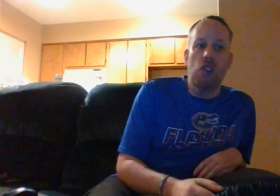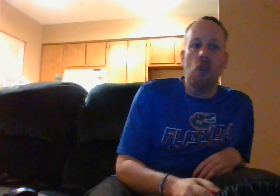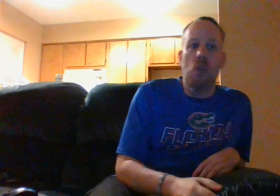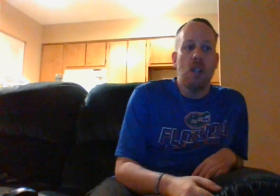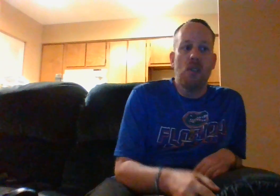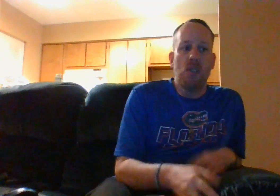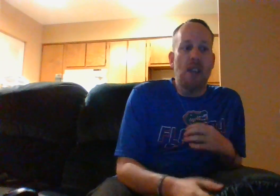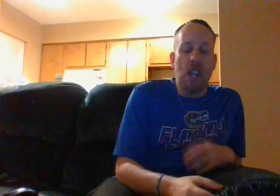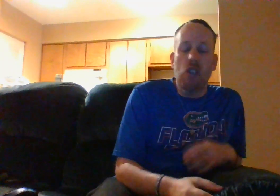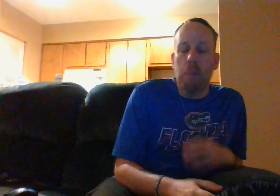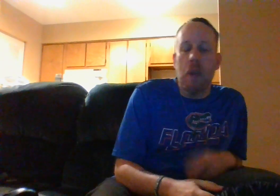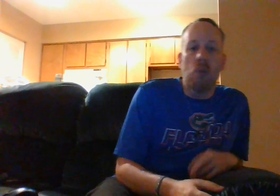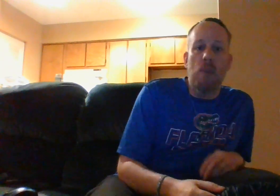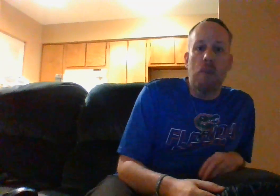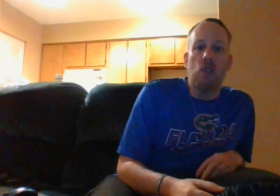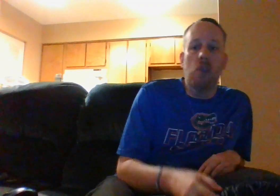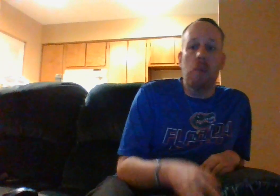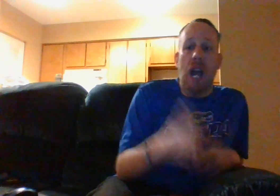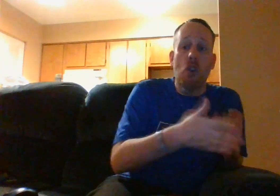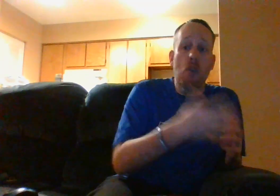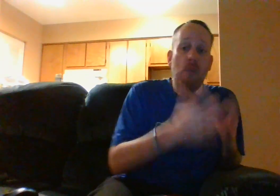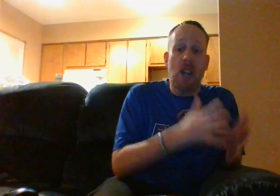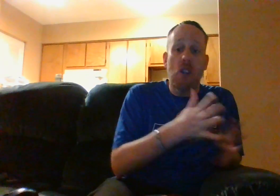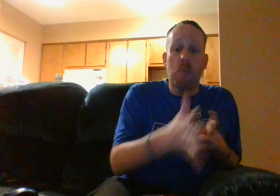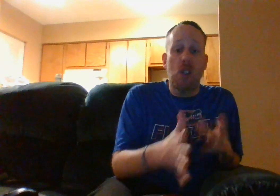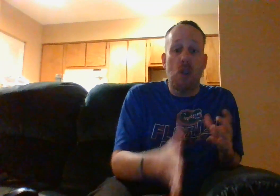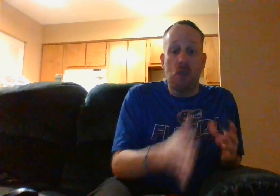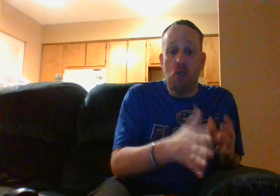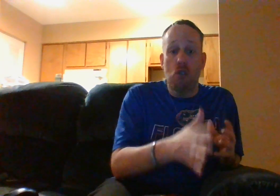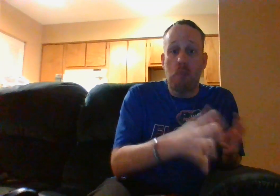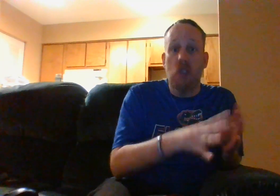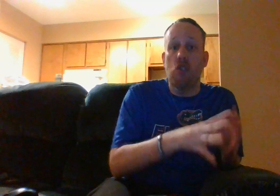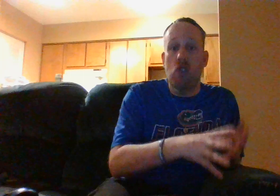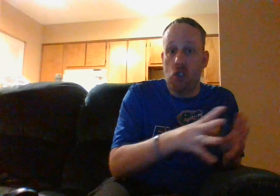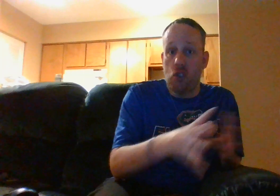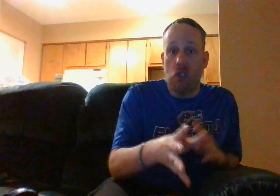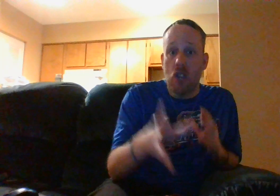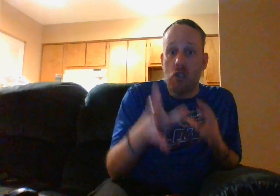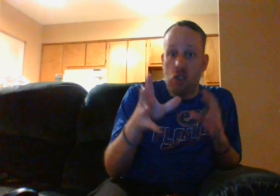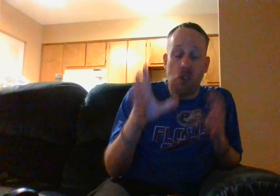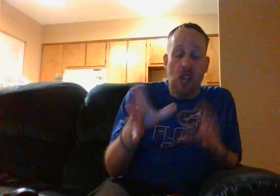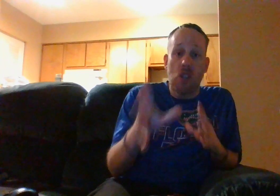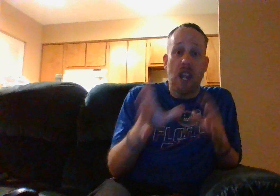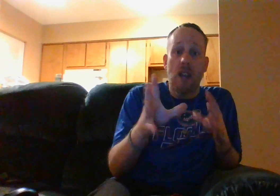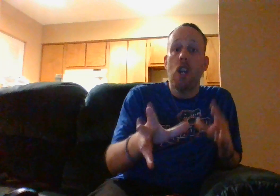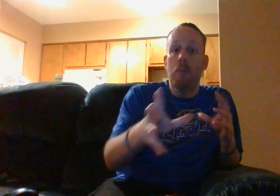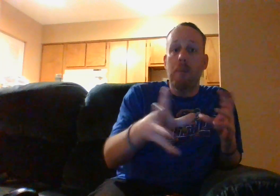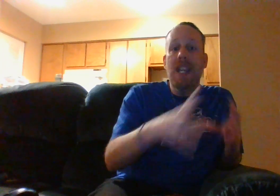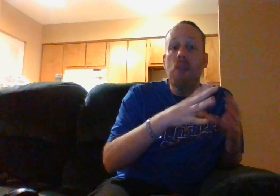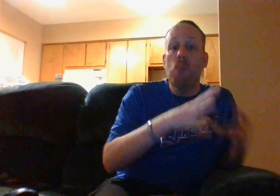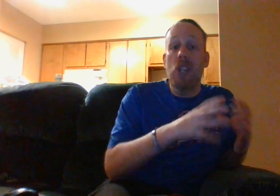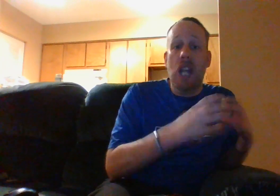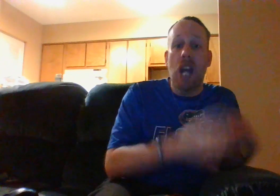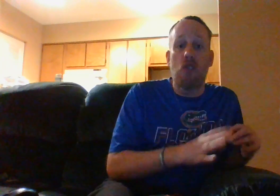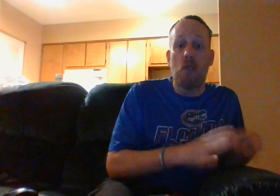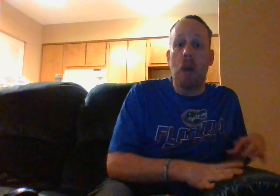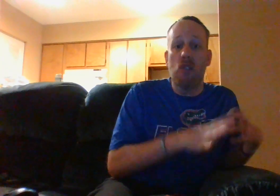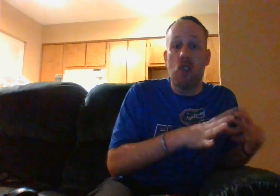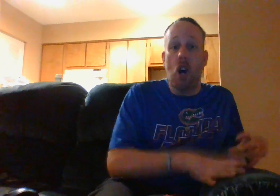and you know that that's based what it basically i don't i don't mean to to base just to say it just to say all that but it really kind of reminds me